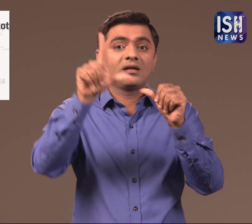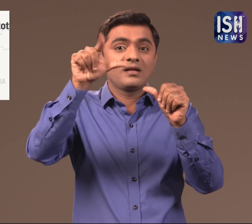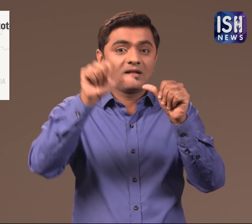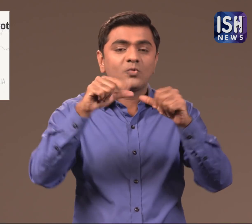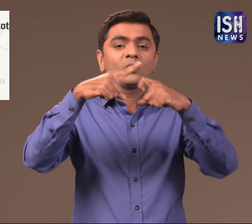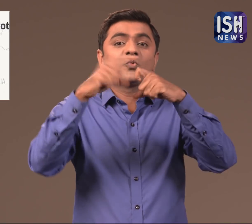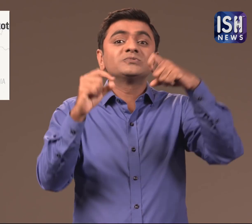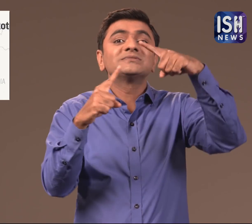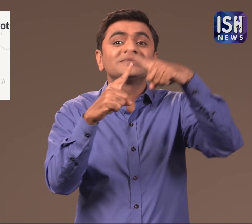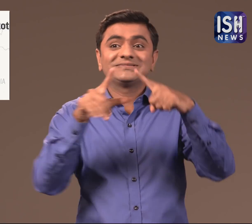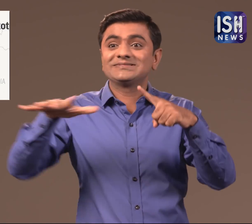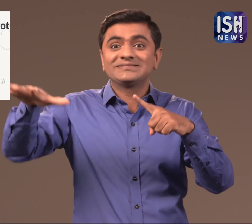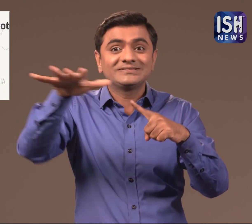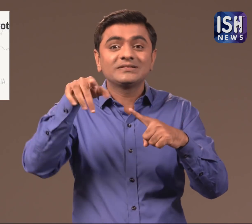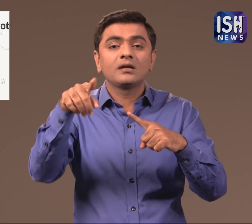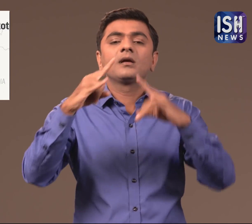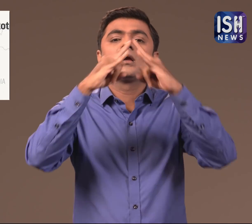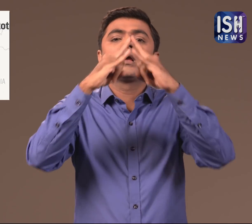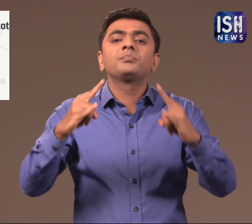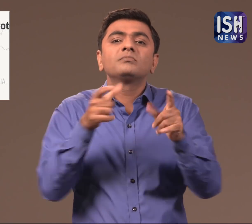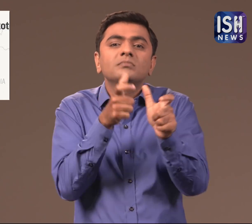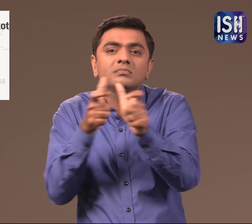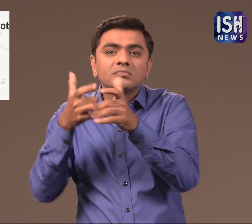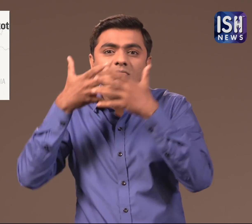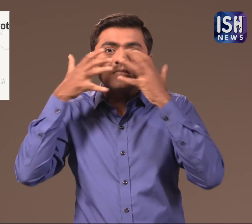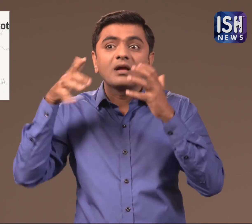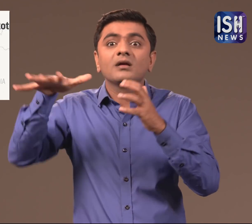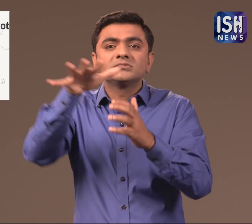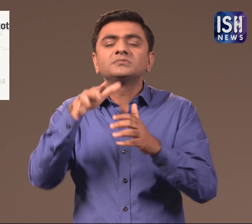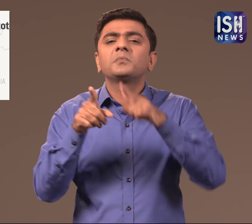images or videos of the Balakot airstrike on the terror camps were captured.